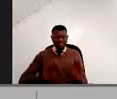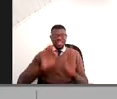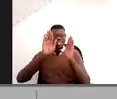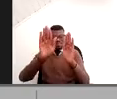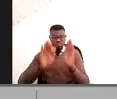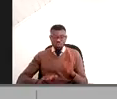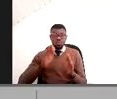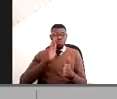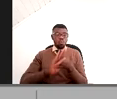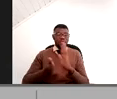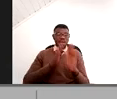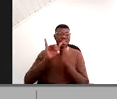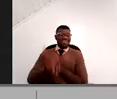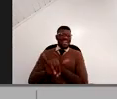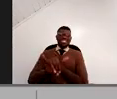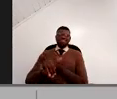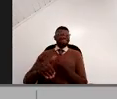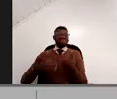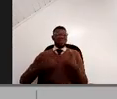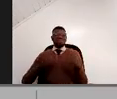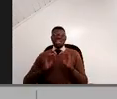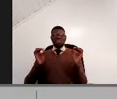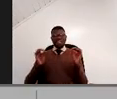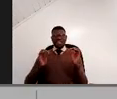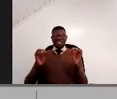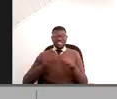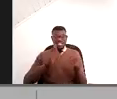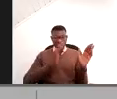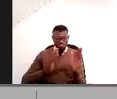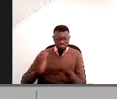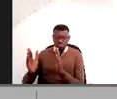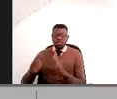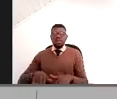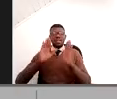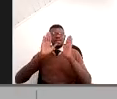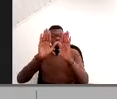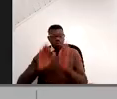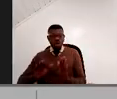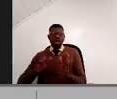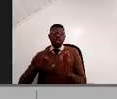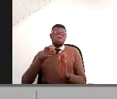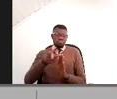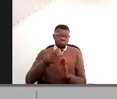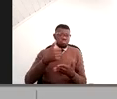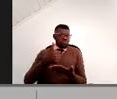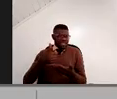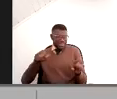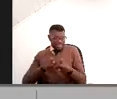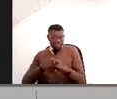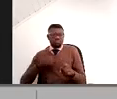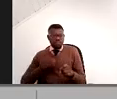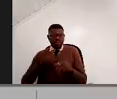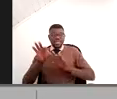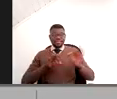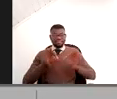everything is nothing. And again, the logistics is important. In logistics, I will also come back to that later.